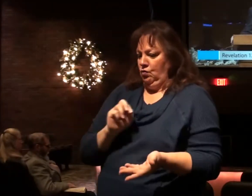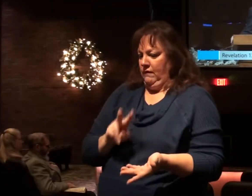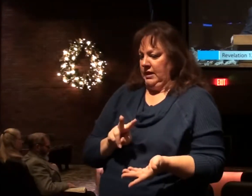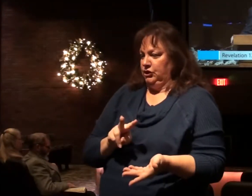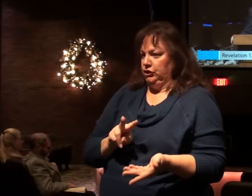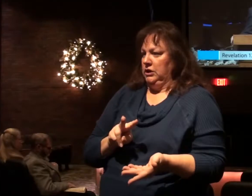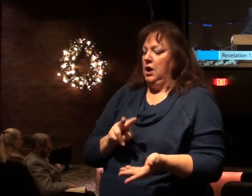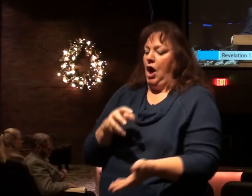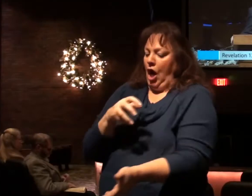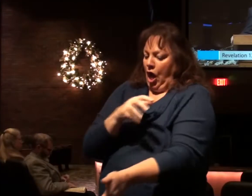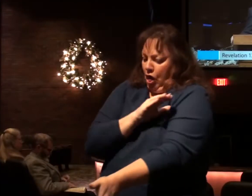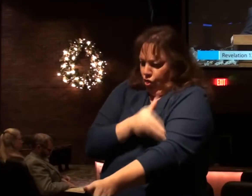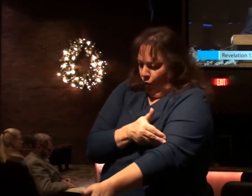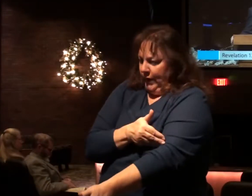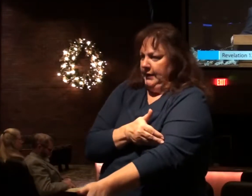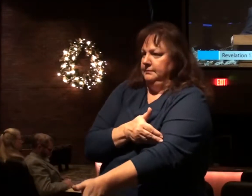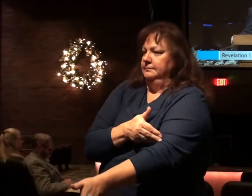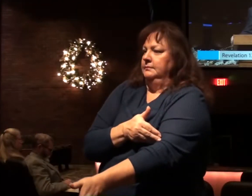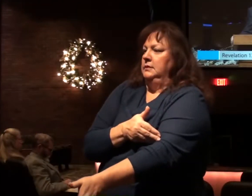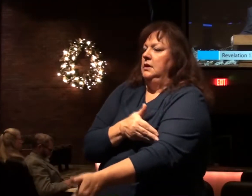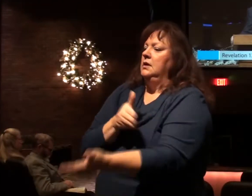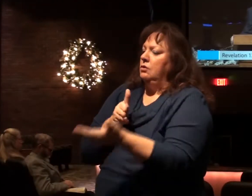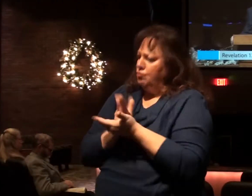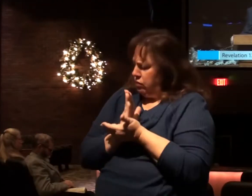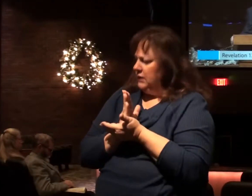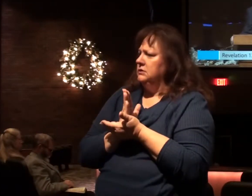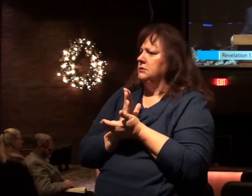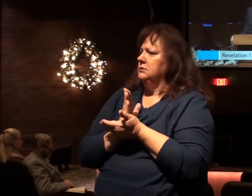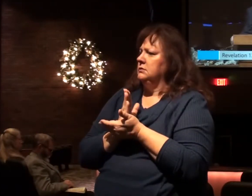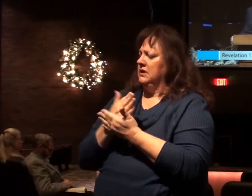authority, the right,